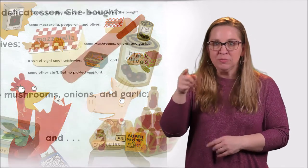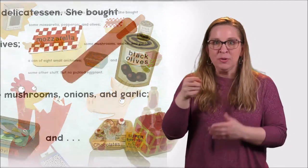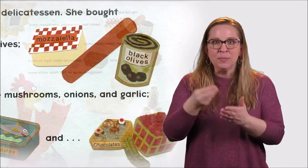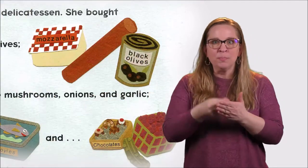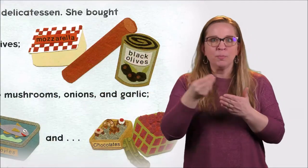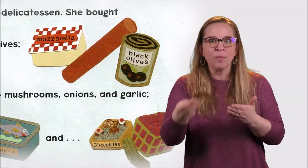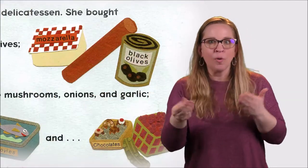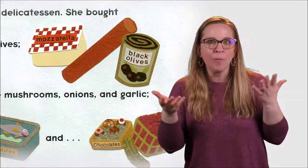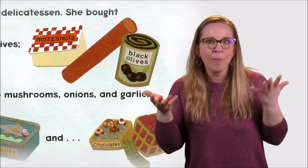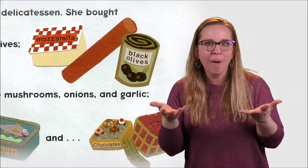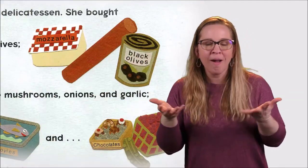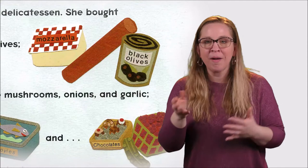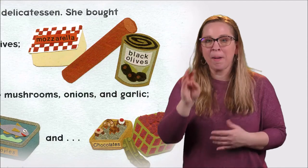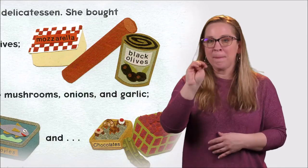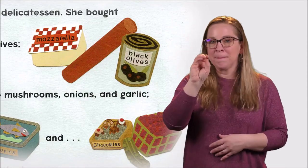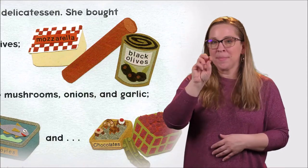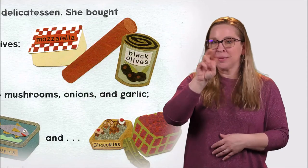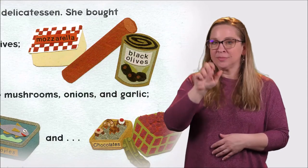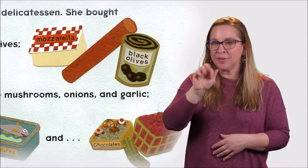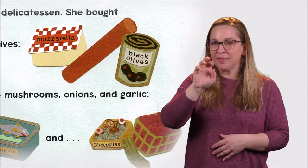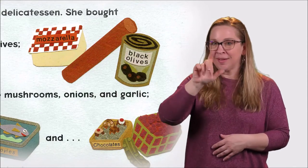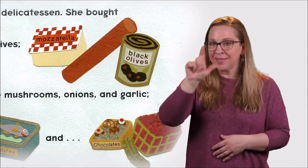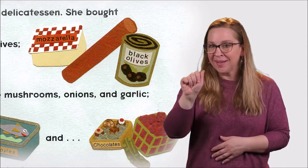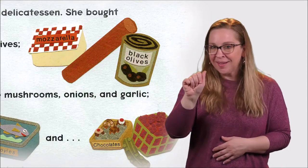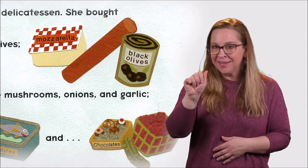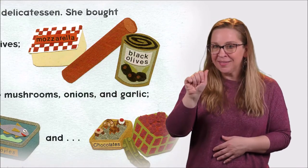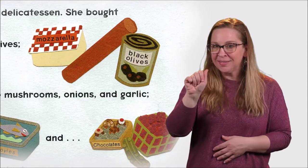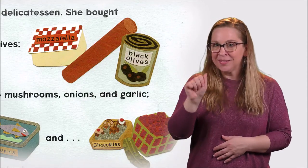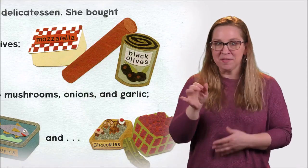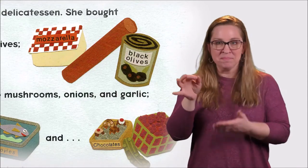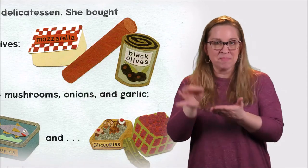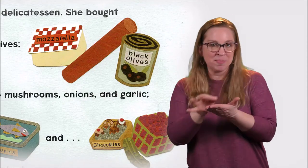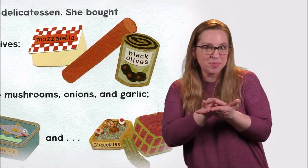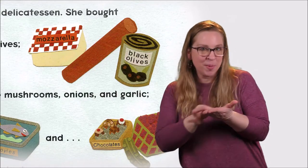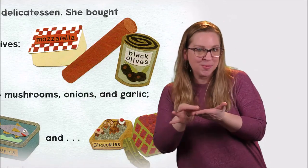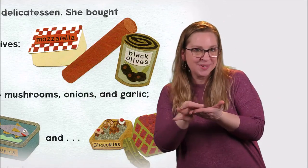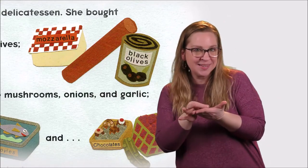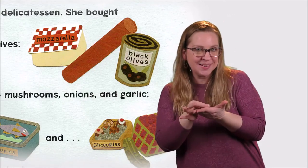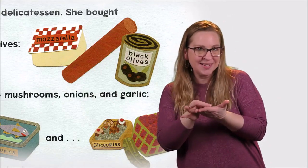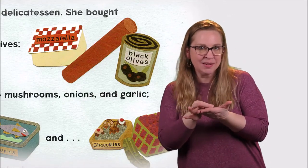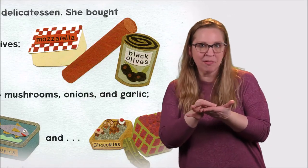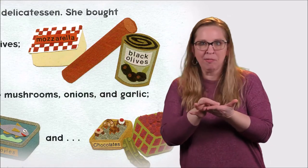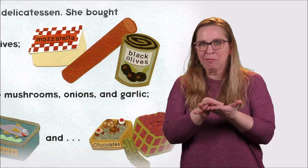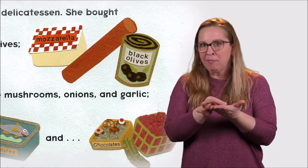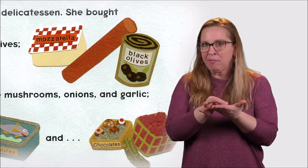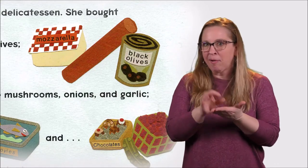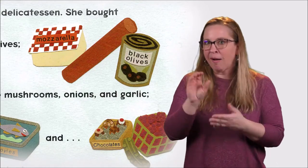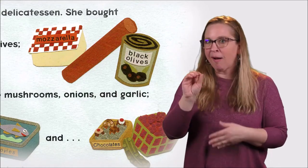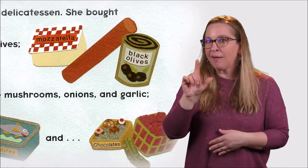She bought some mozzarella, pepperoni, and olives.